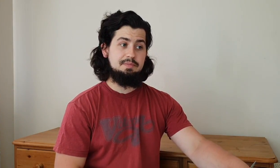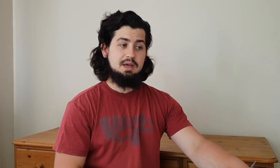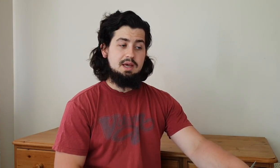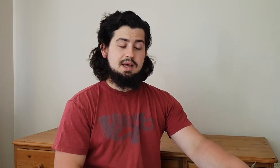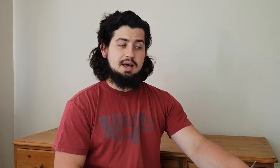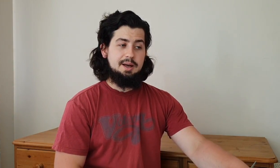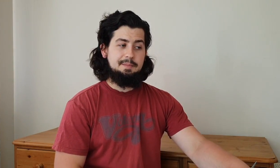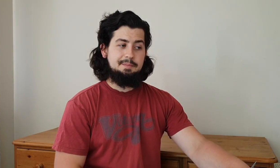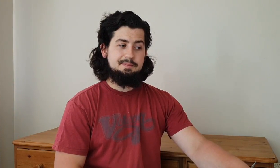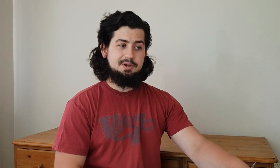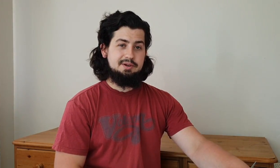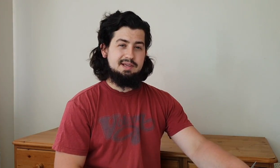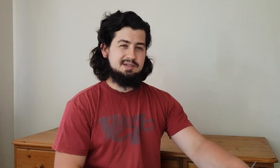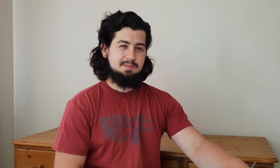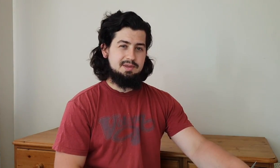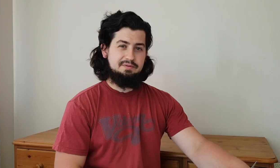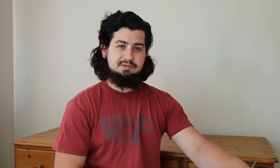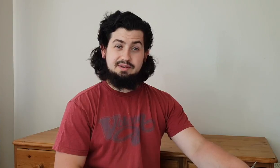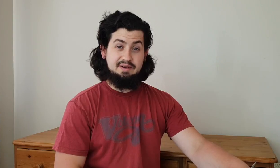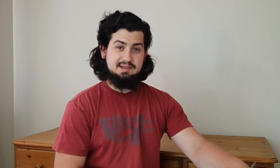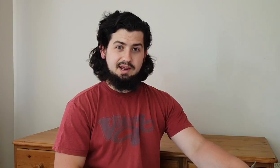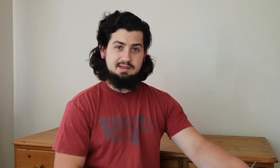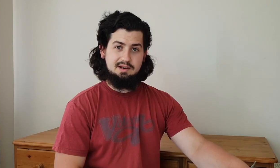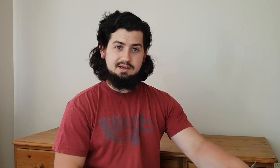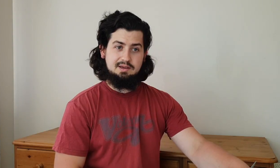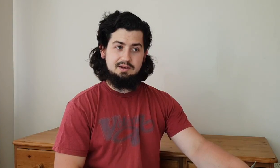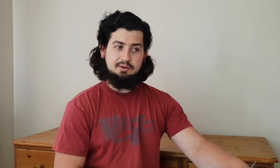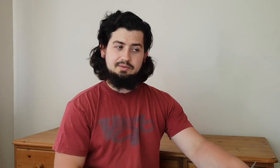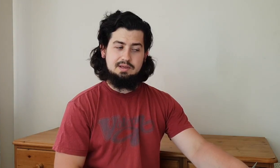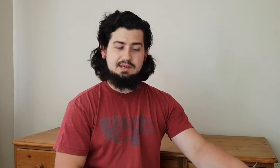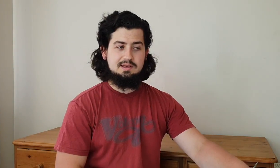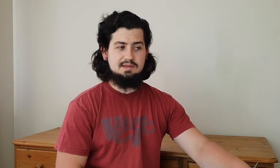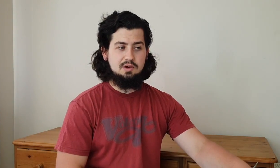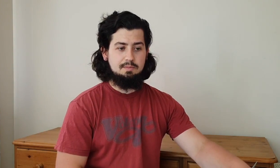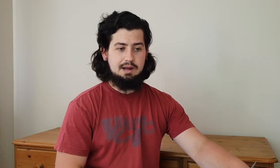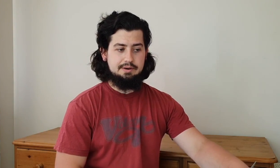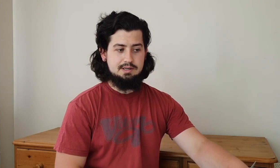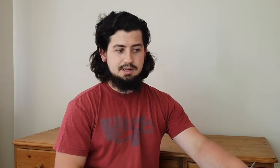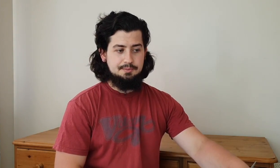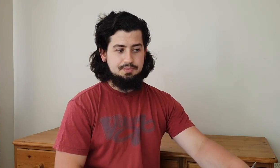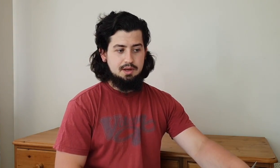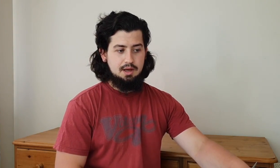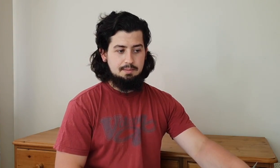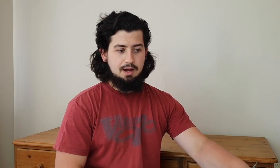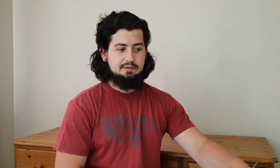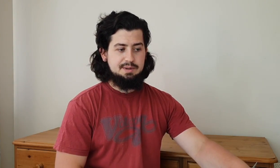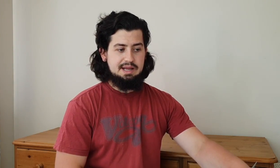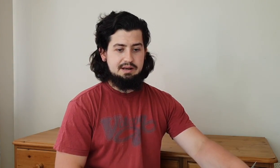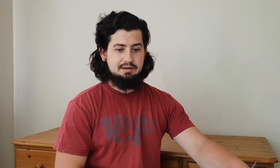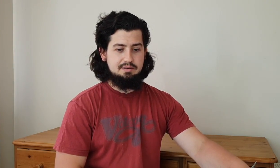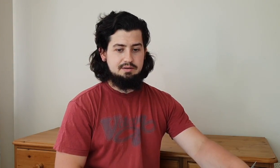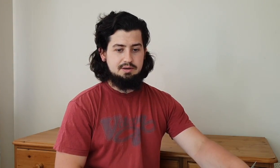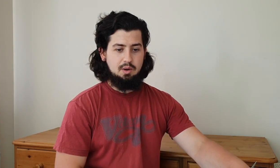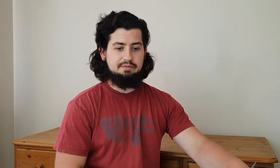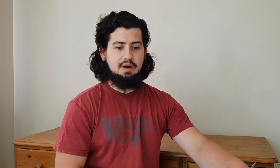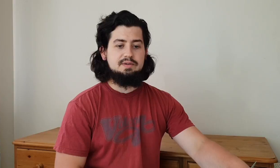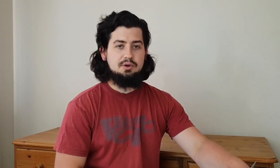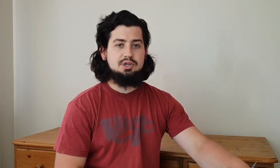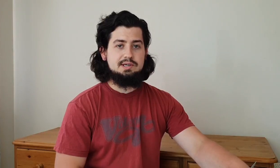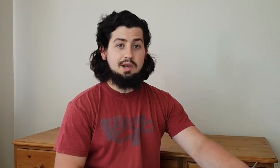you know because there's just some stuff that's really fascinating like you know since I got married um I've been in you know I've socialized a